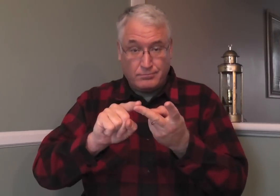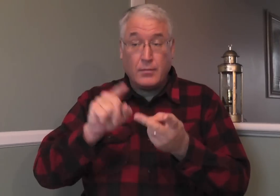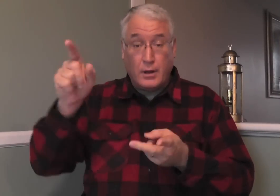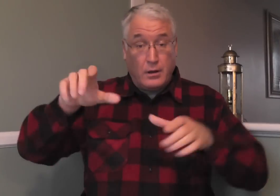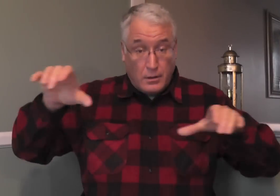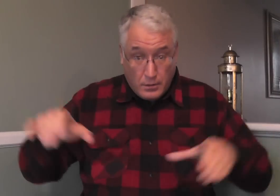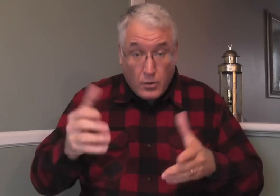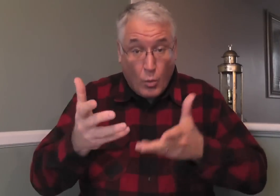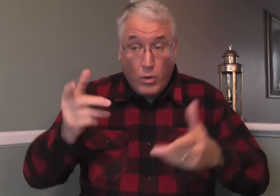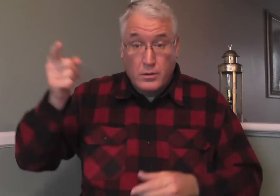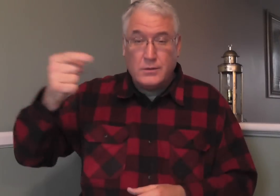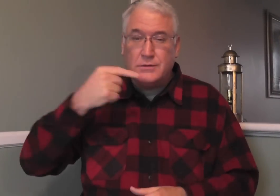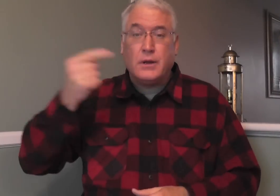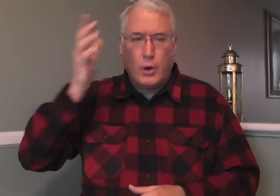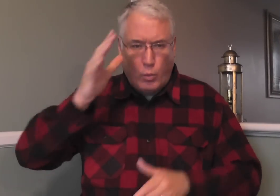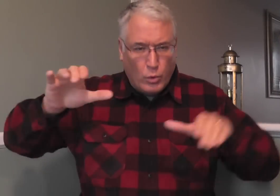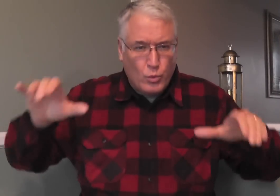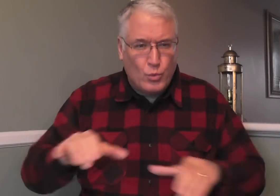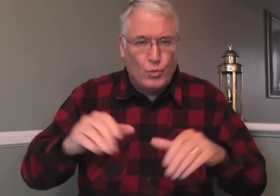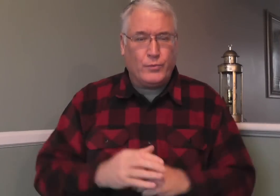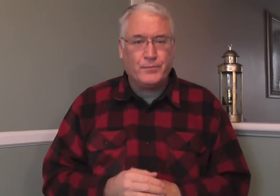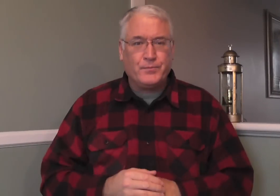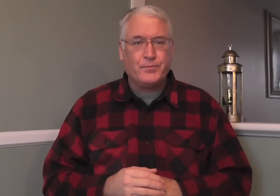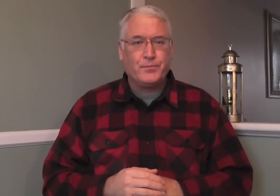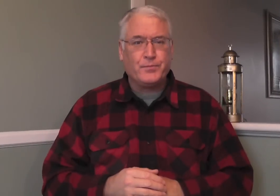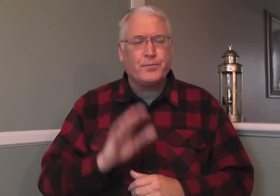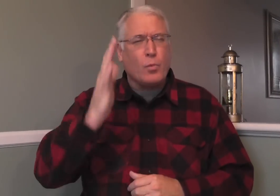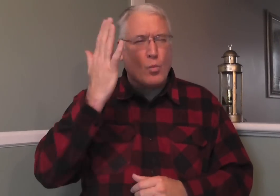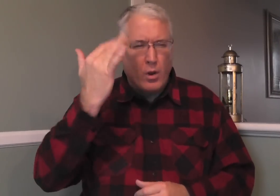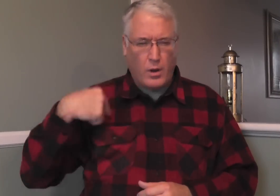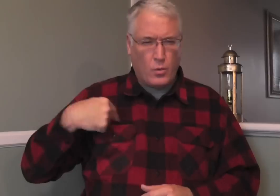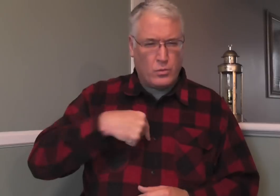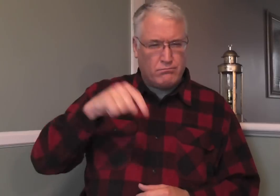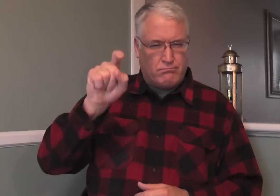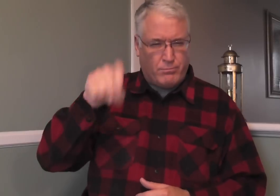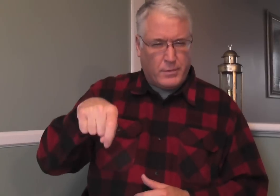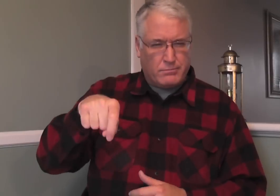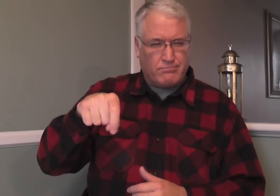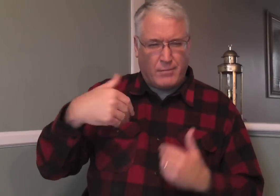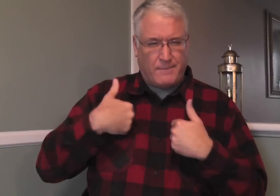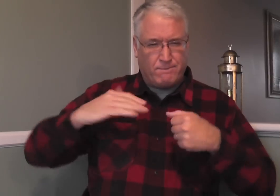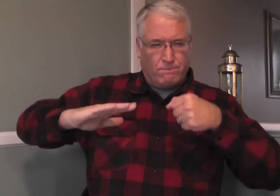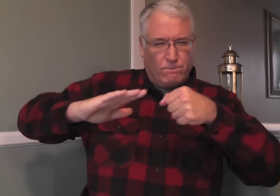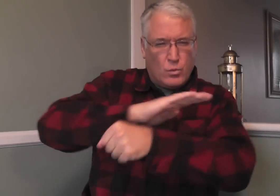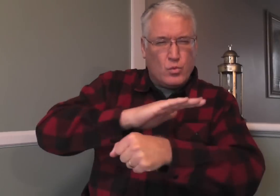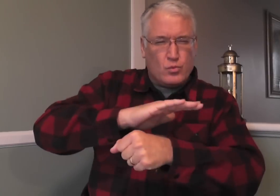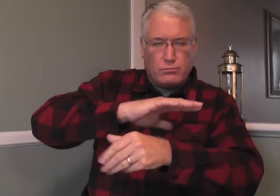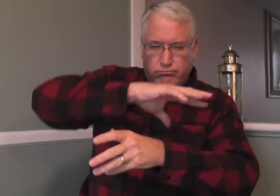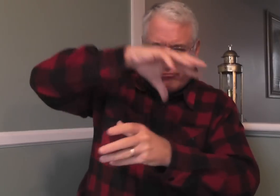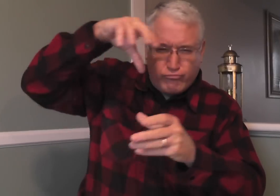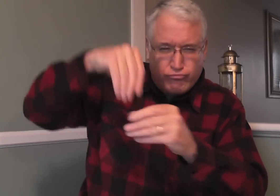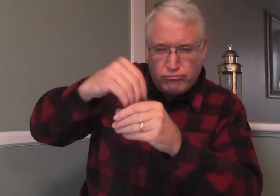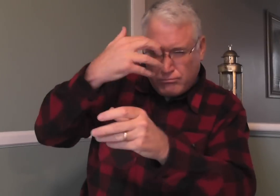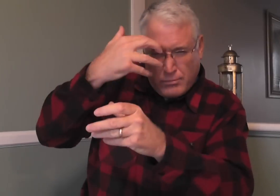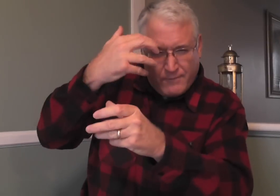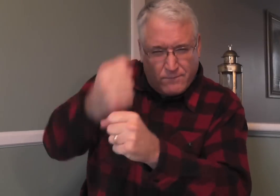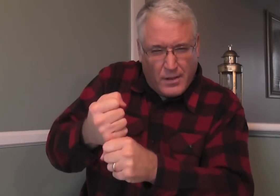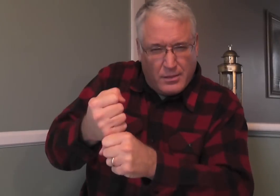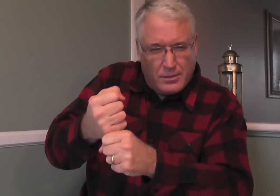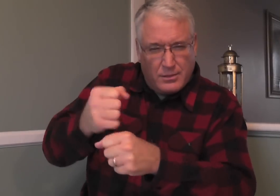he is. And second, that he does what he says he will do. Why must we have this all-encompassing